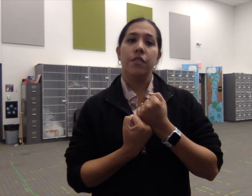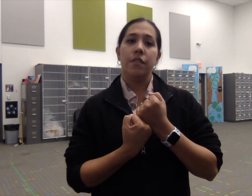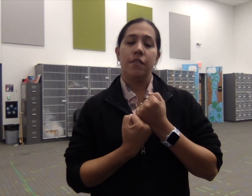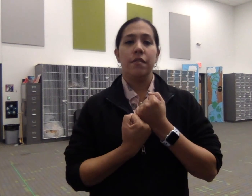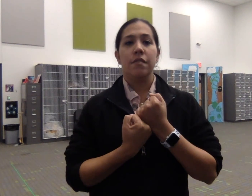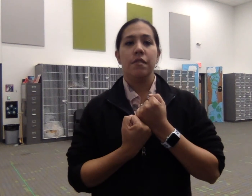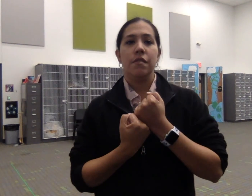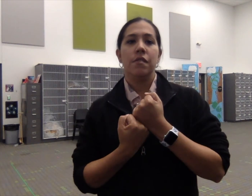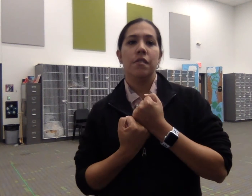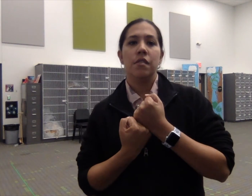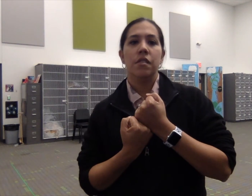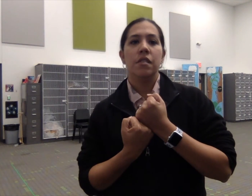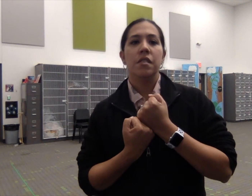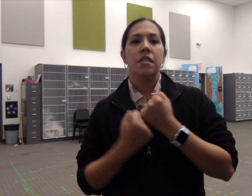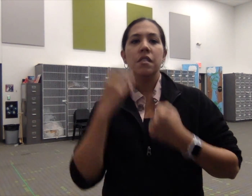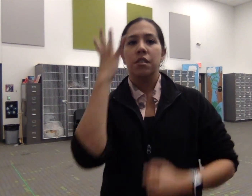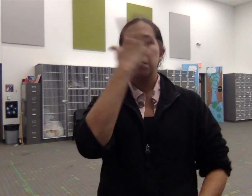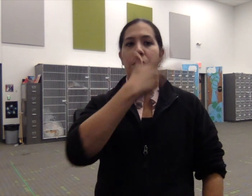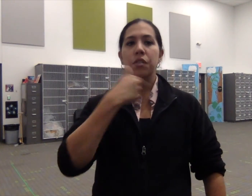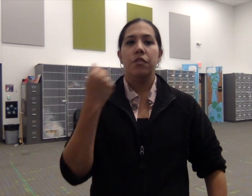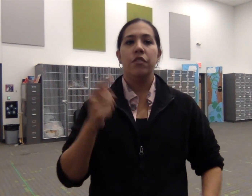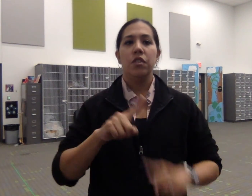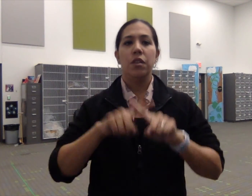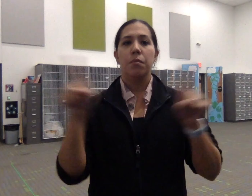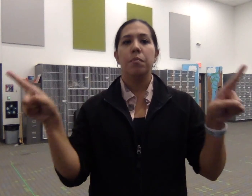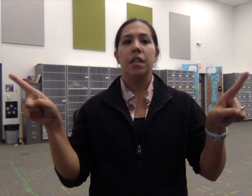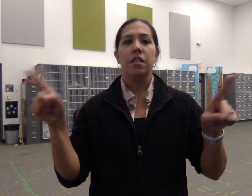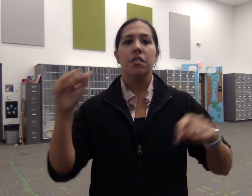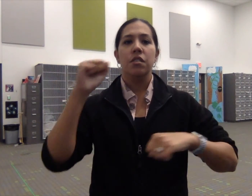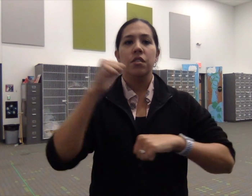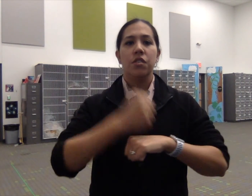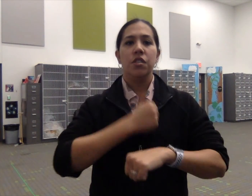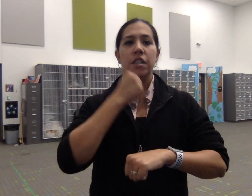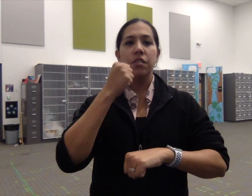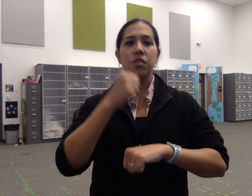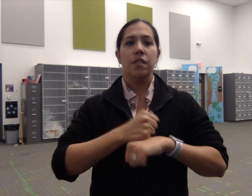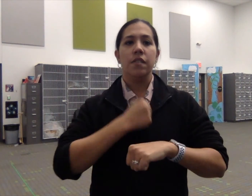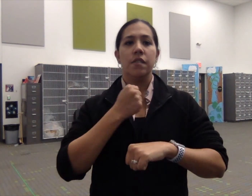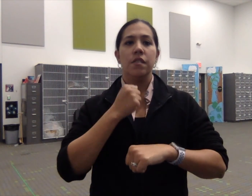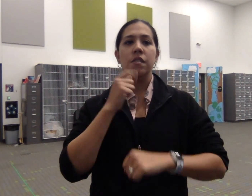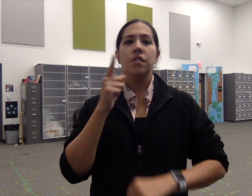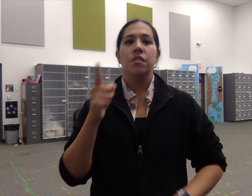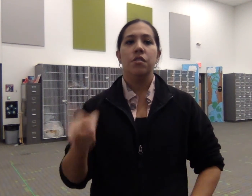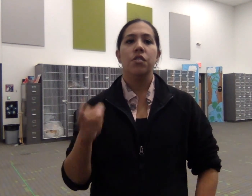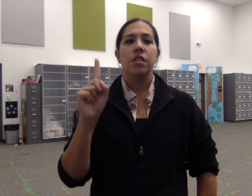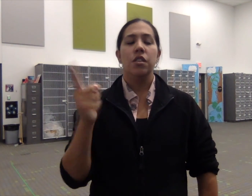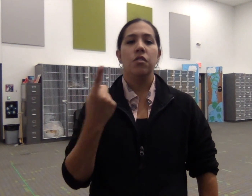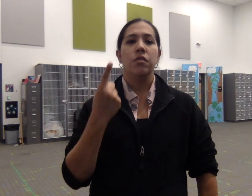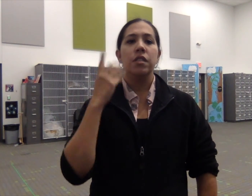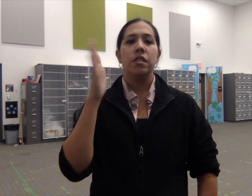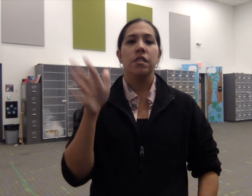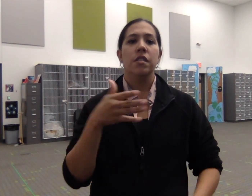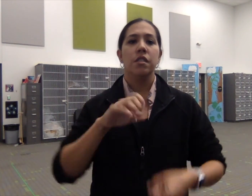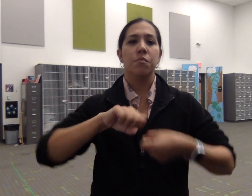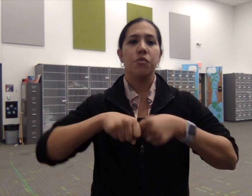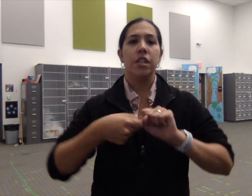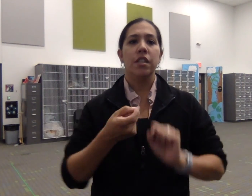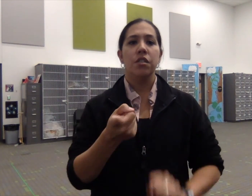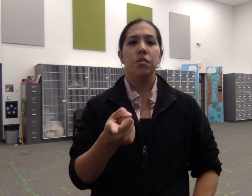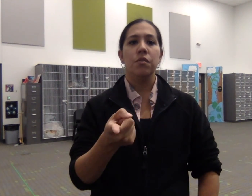beautiful but she dangerous she only gonna break you